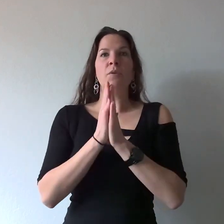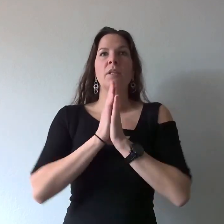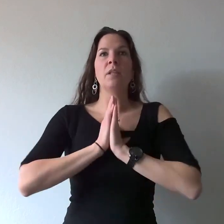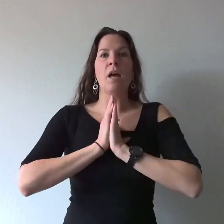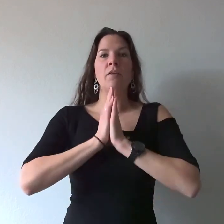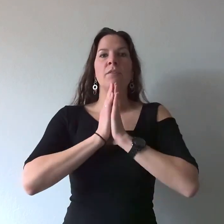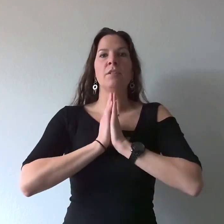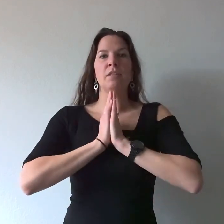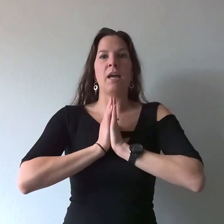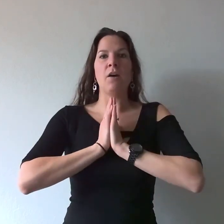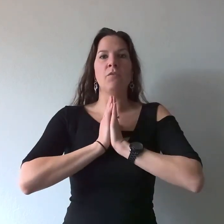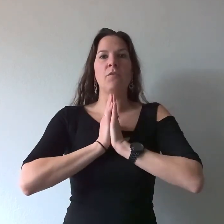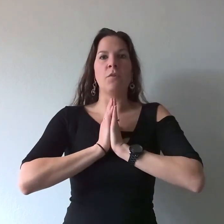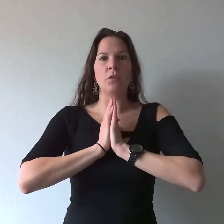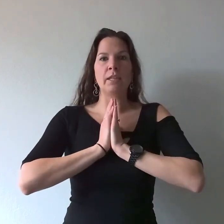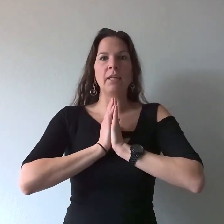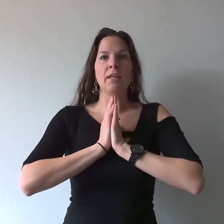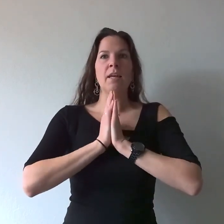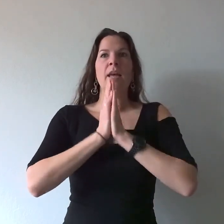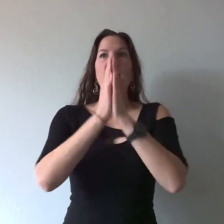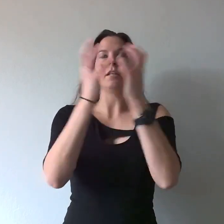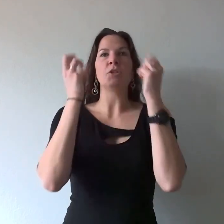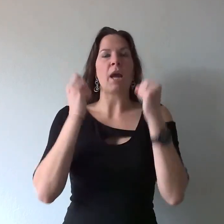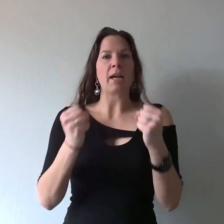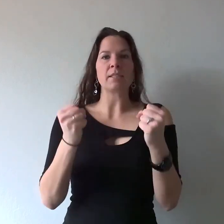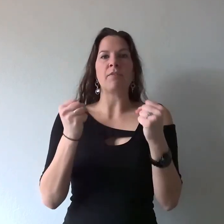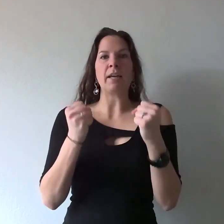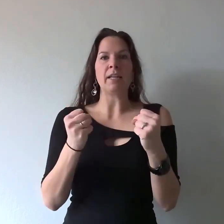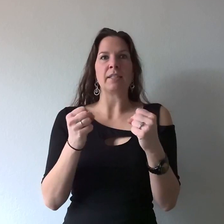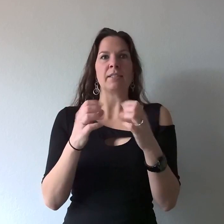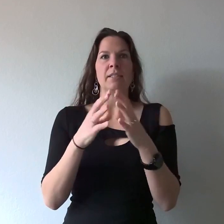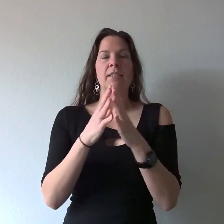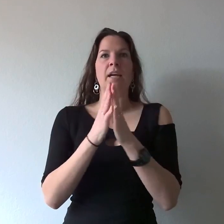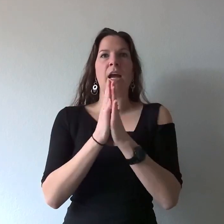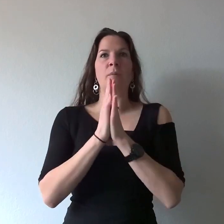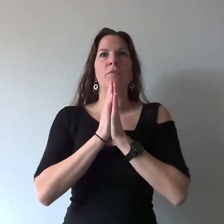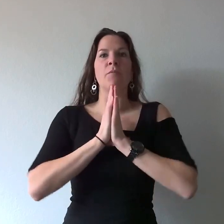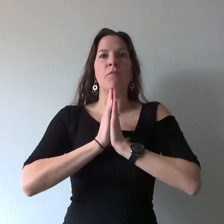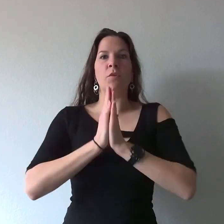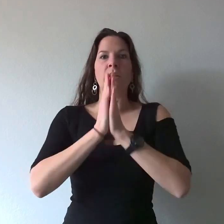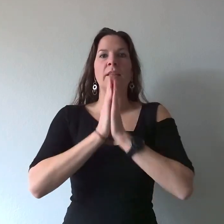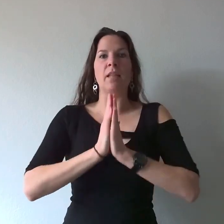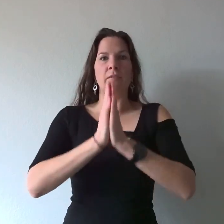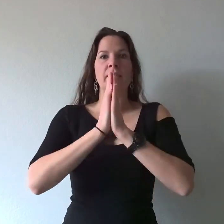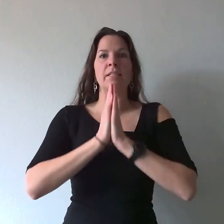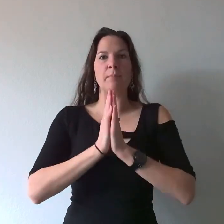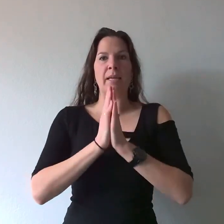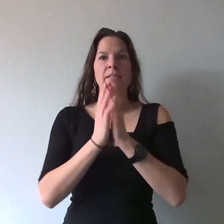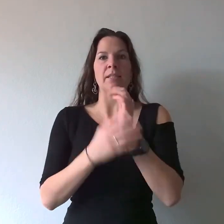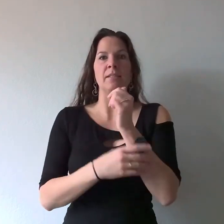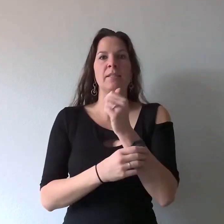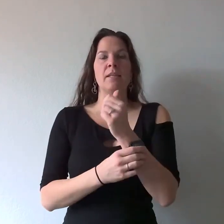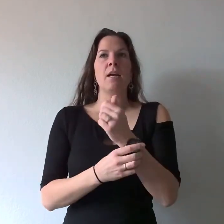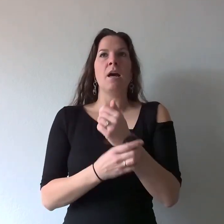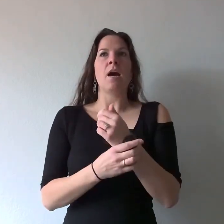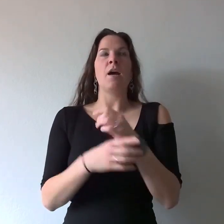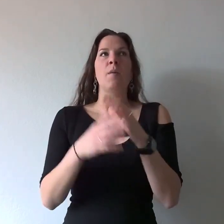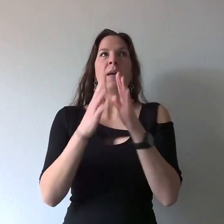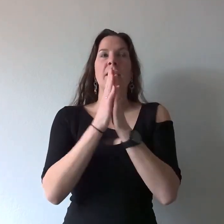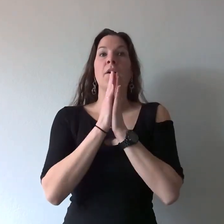can love yourself fully it attracts finances that come from fully loving spaces and there